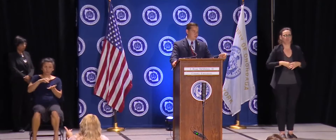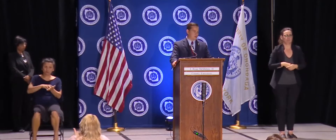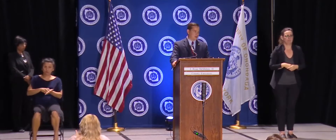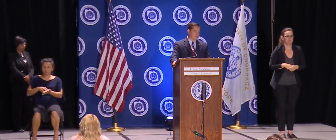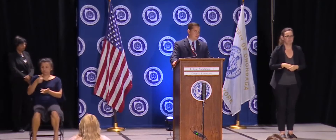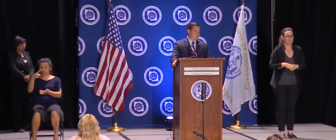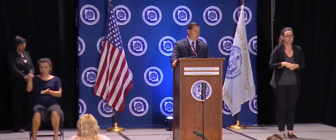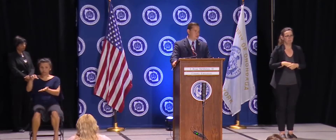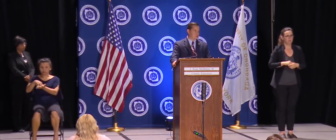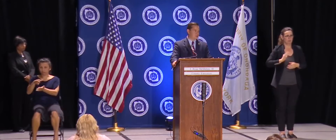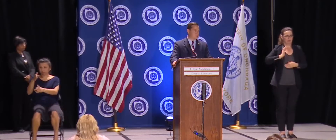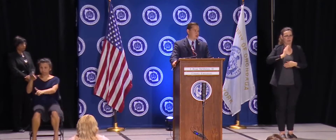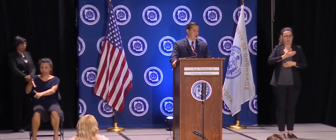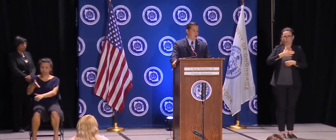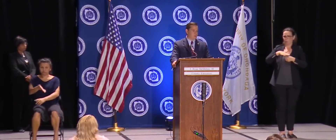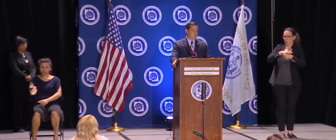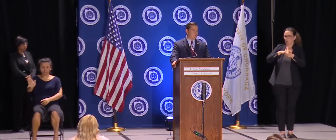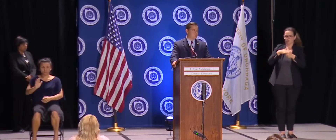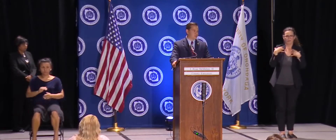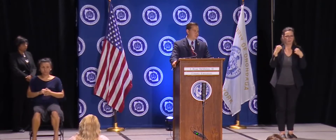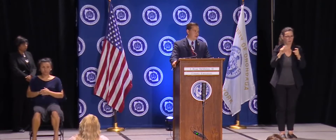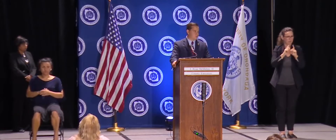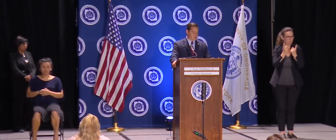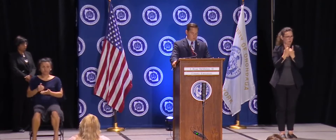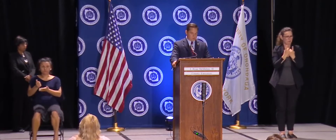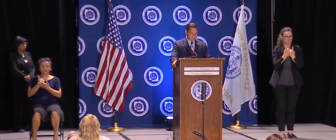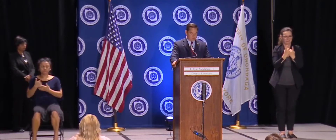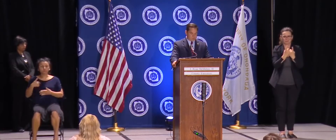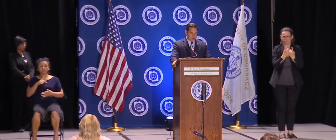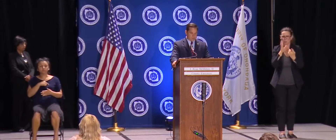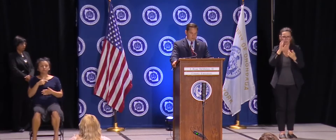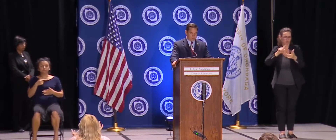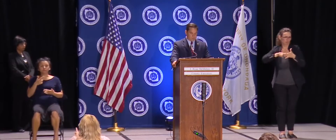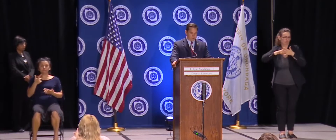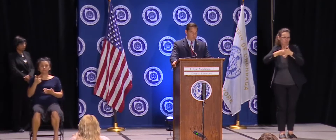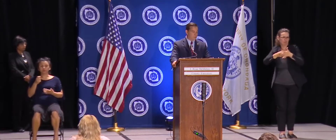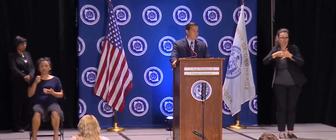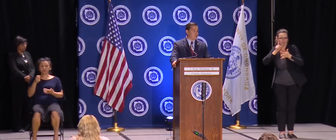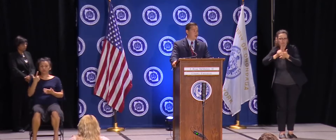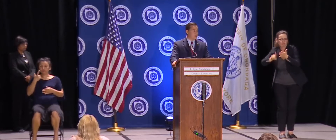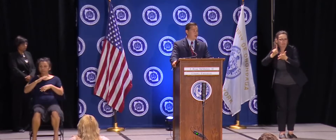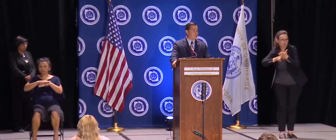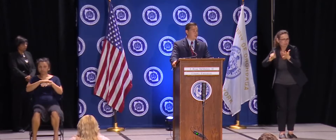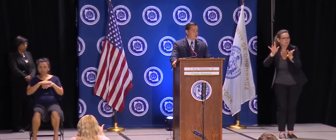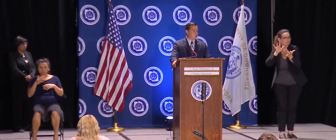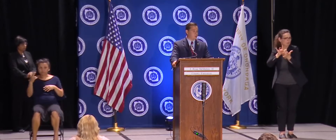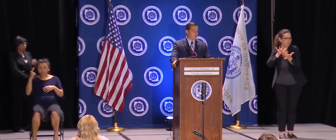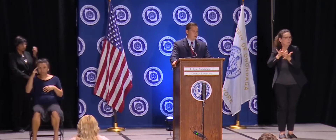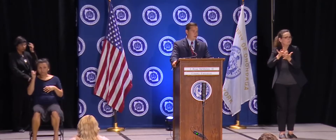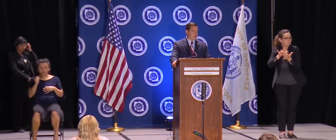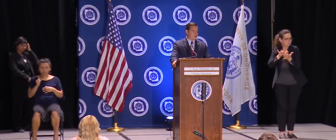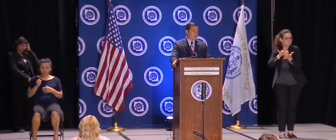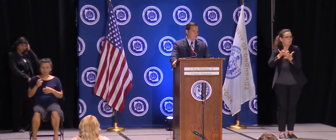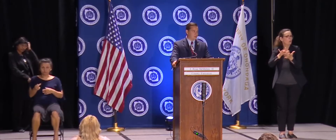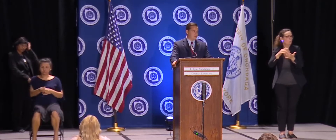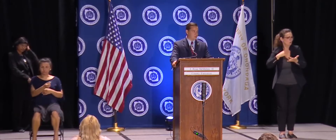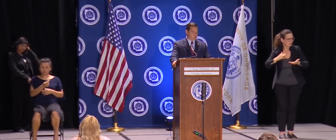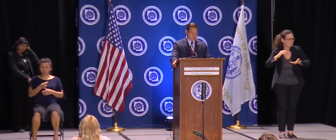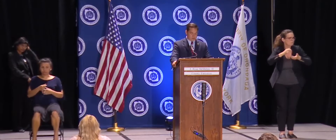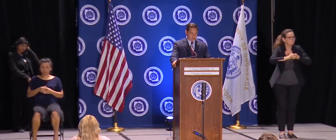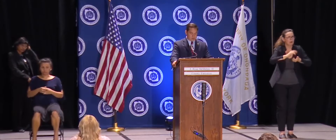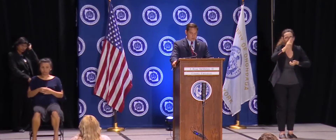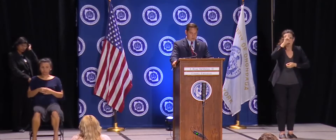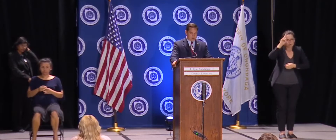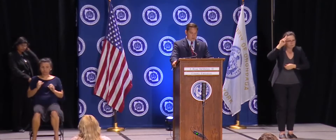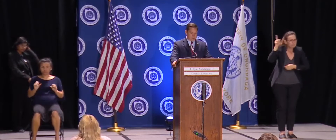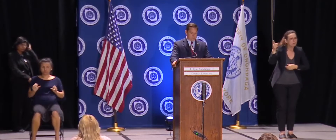can immediately start contact tracing and we don't lose any time. So we're working with Upstate on that, and we'll probably have that set up by the end of